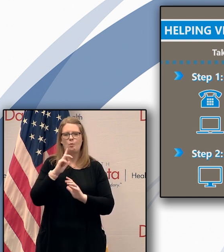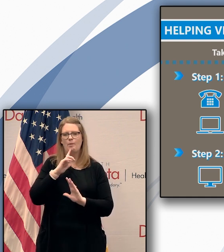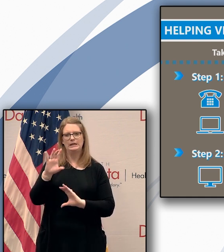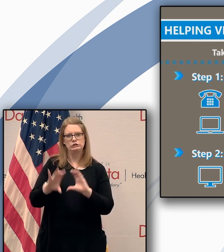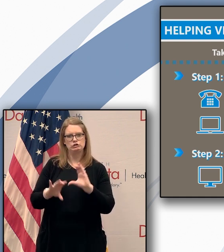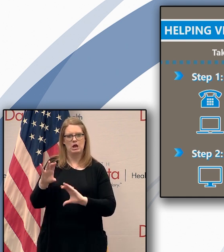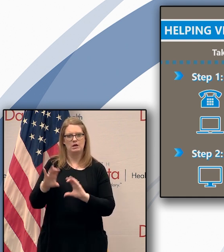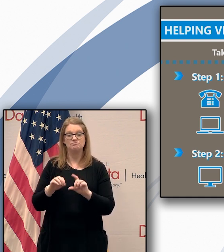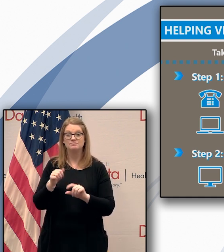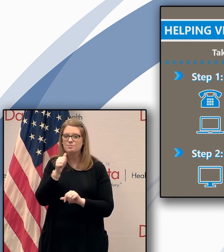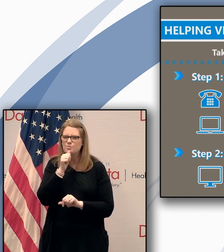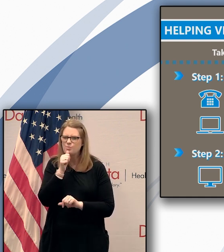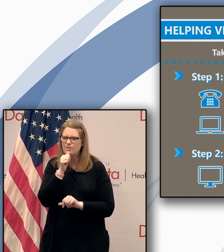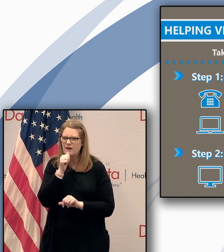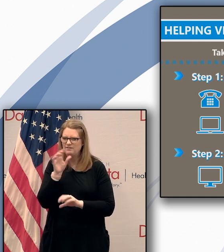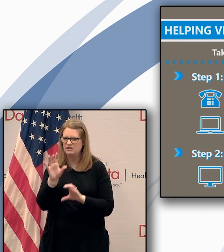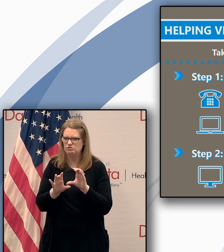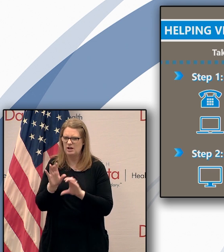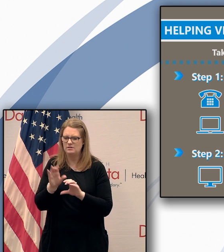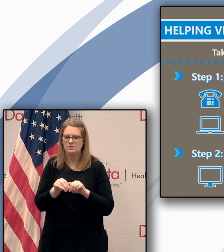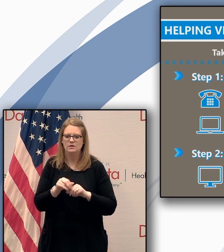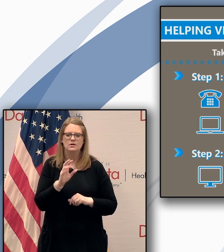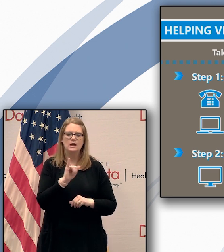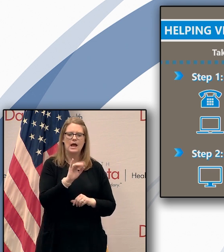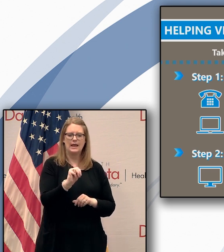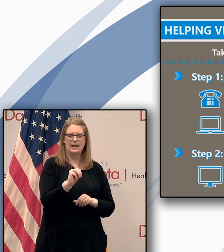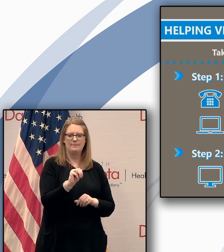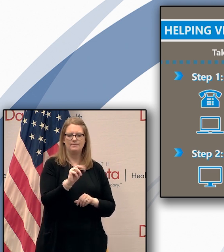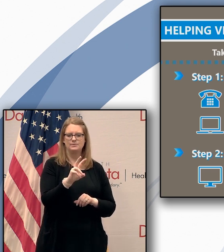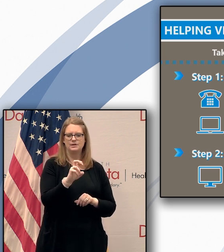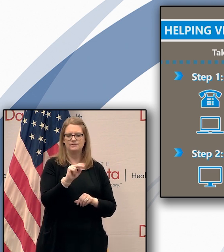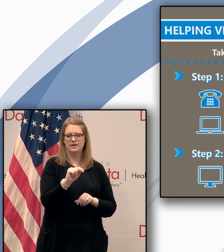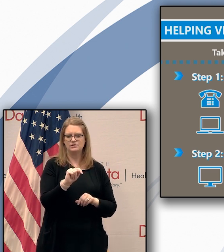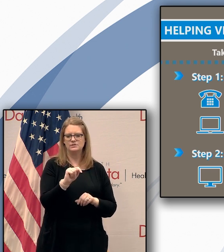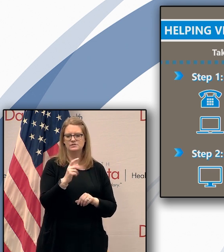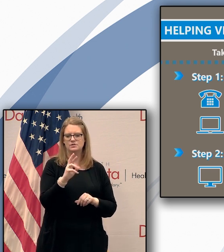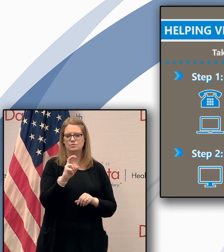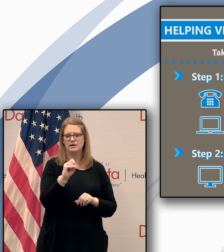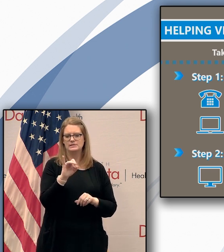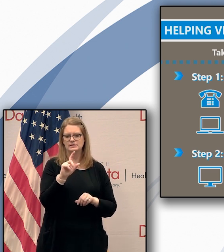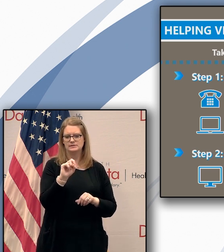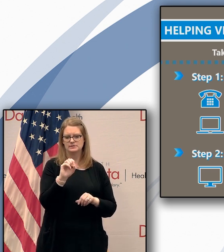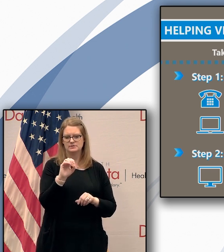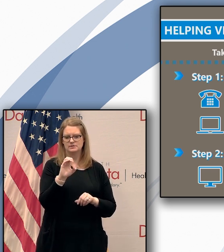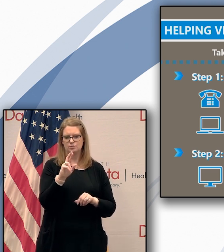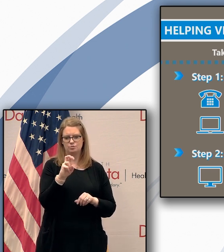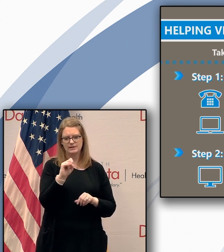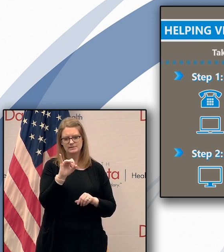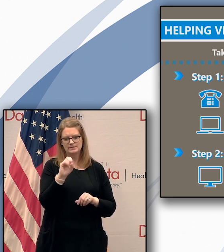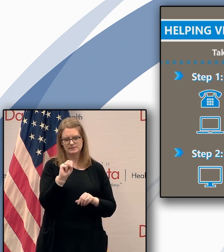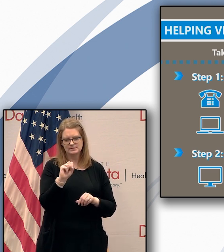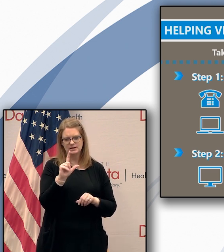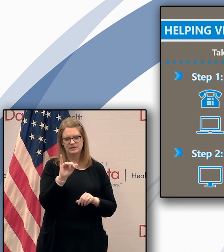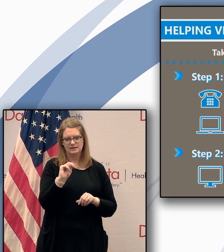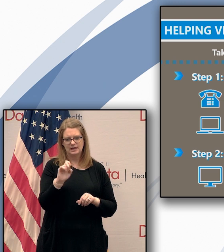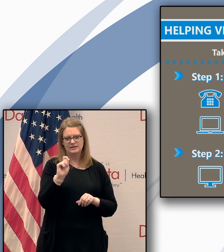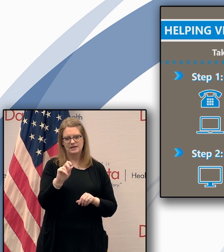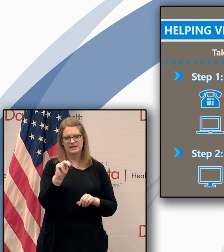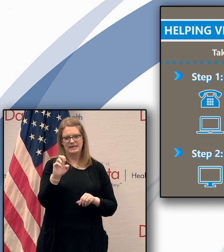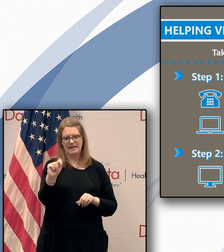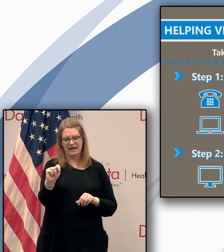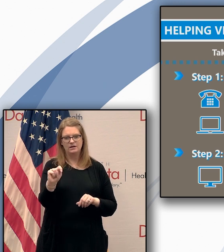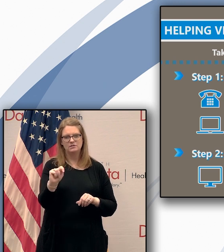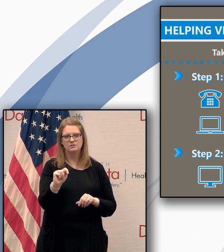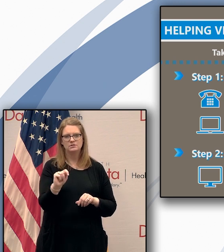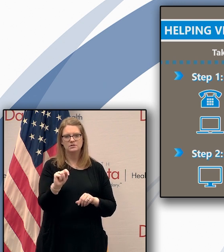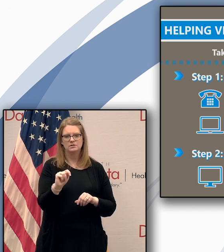confidentially. And then there's also instant message to the veterans crisis line dot net or chat. That's step one is just make sure